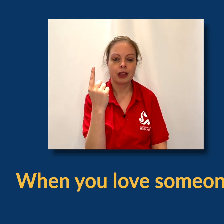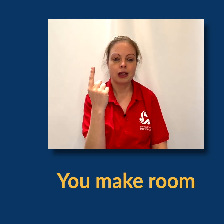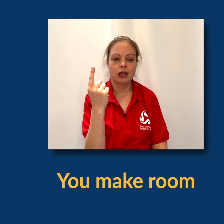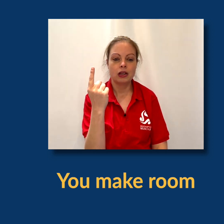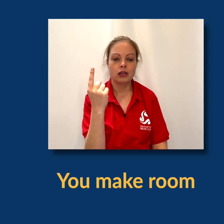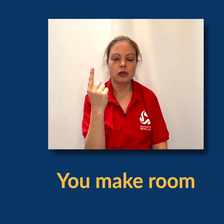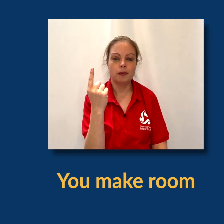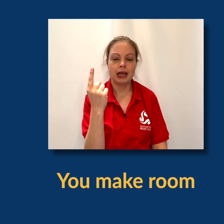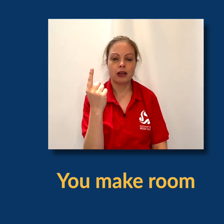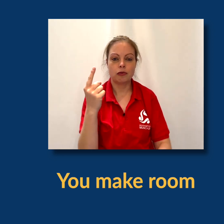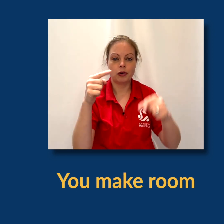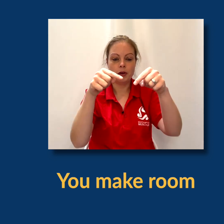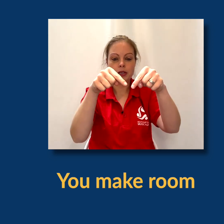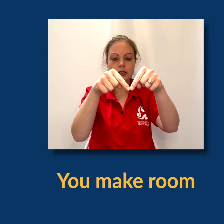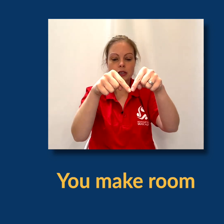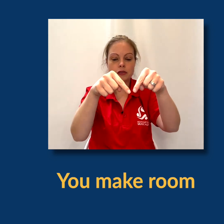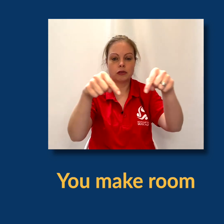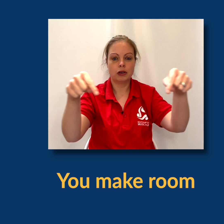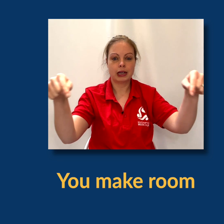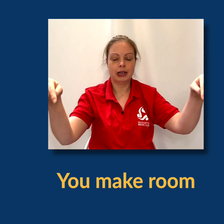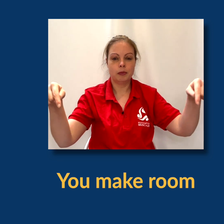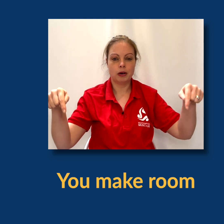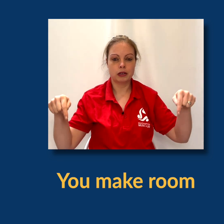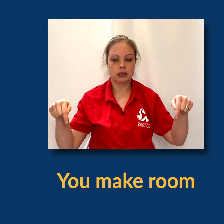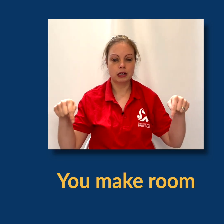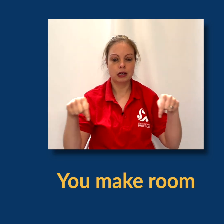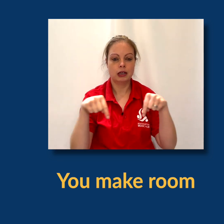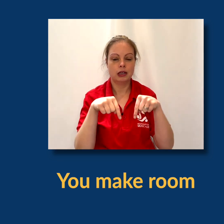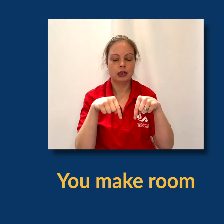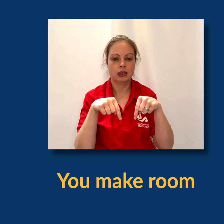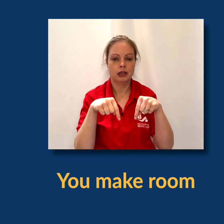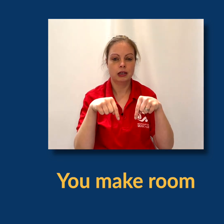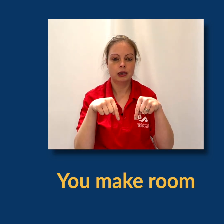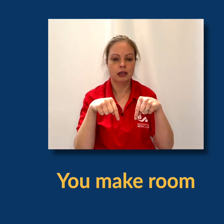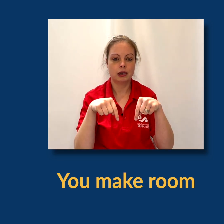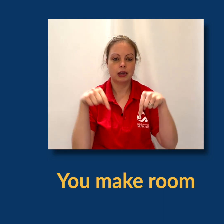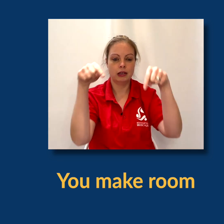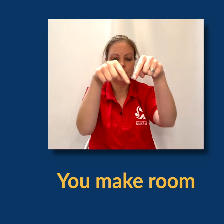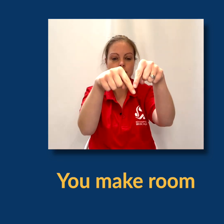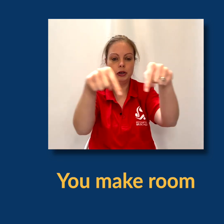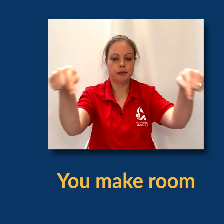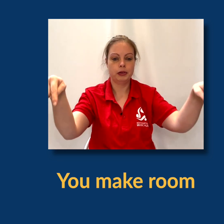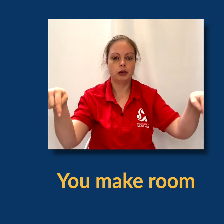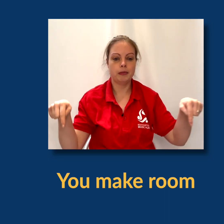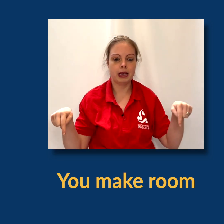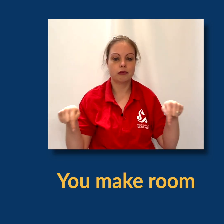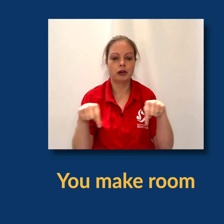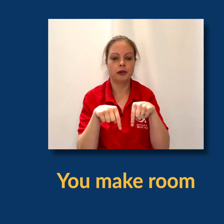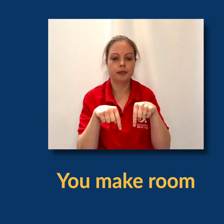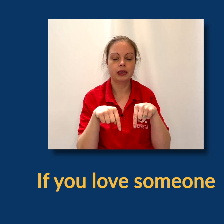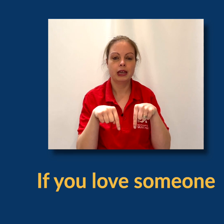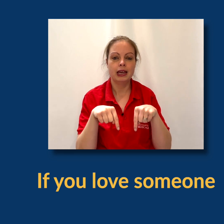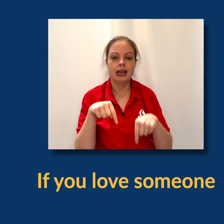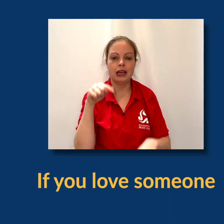you make room and you're just going to draw like a little box. Okay, so room, you make